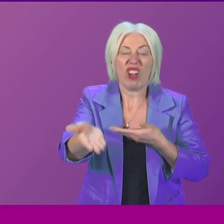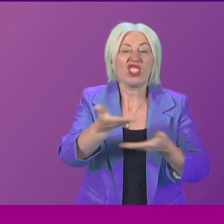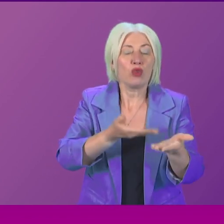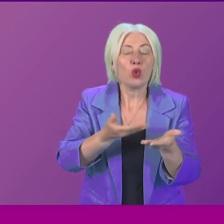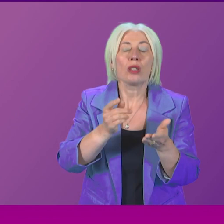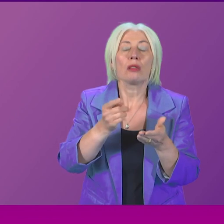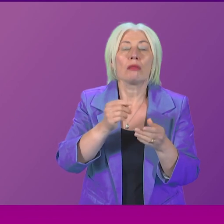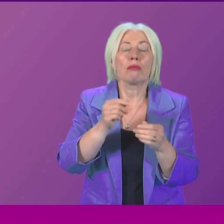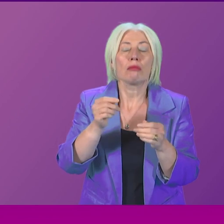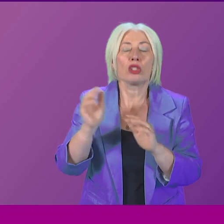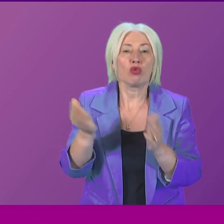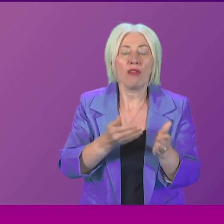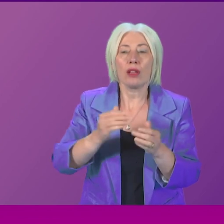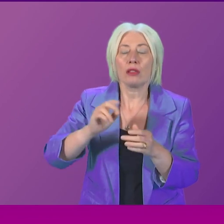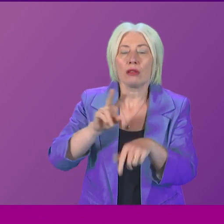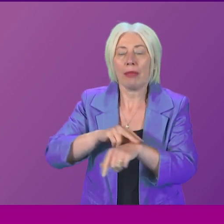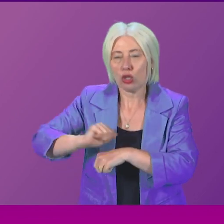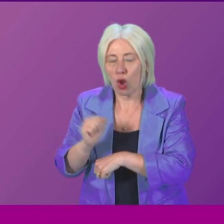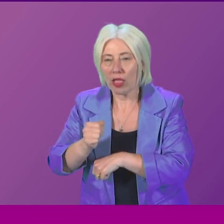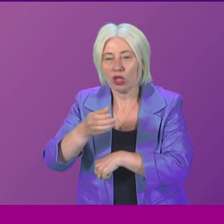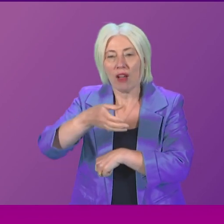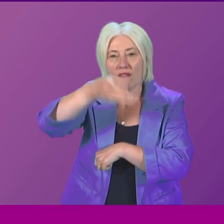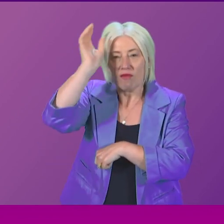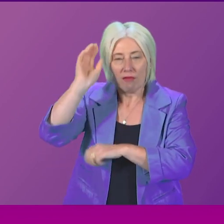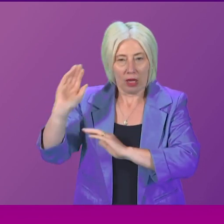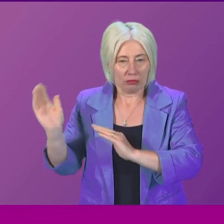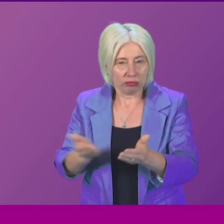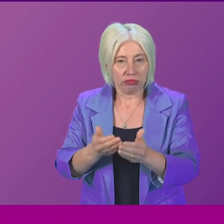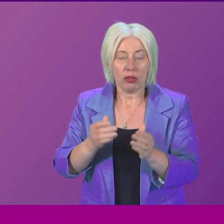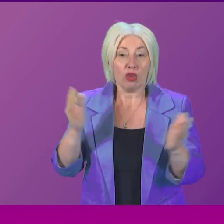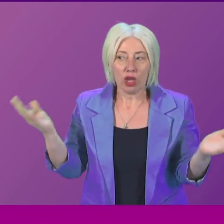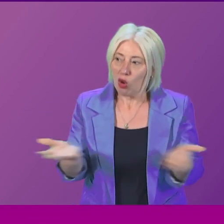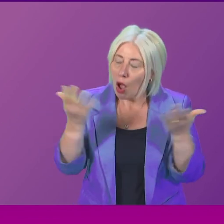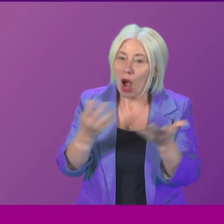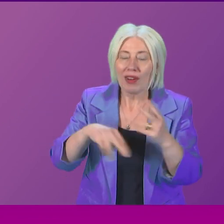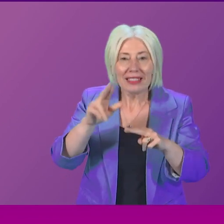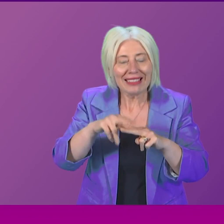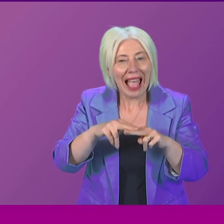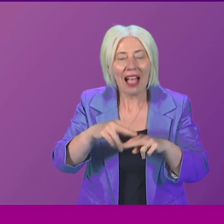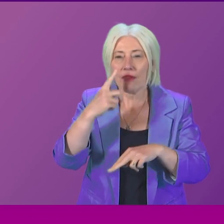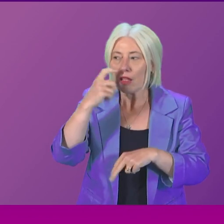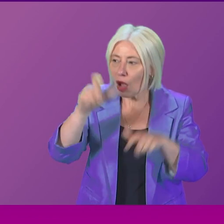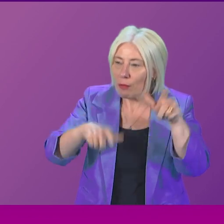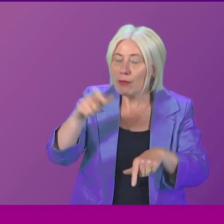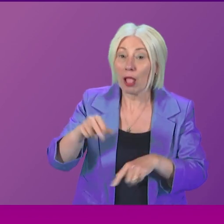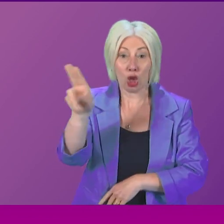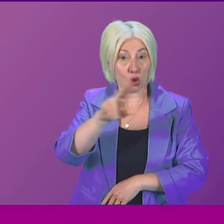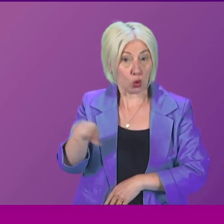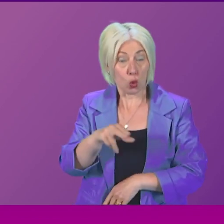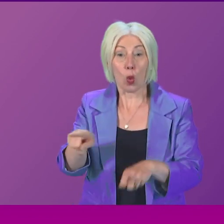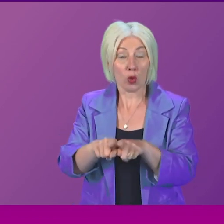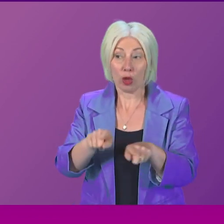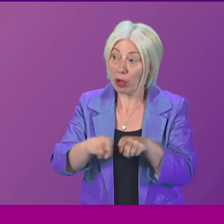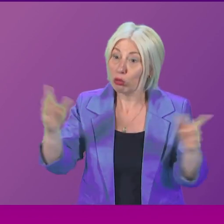have partnered with Anthony Nolan to promote stem cell donation and encourage staff, young people and school pupils to register